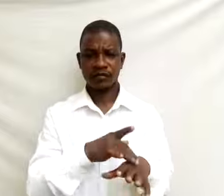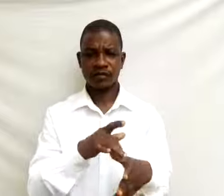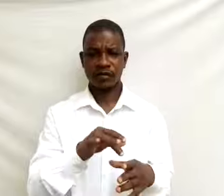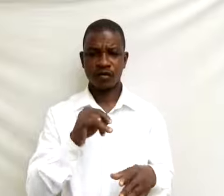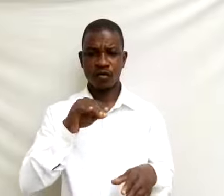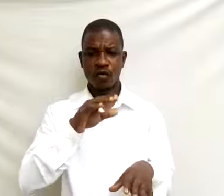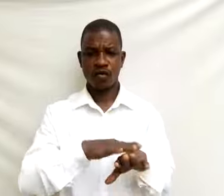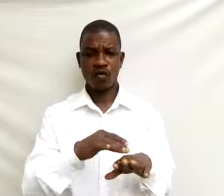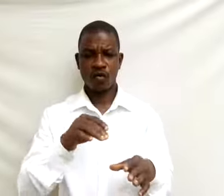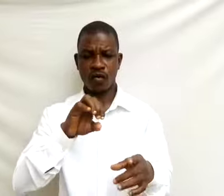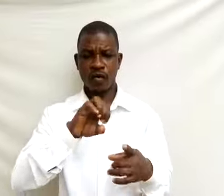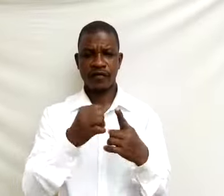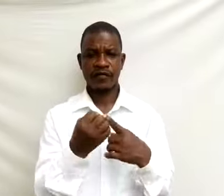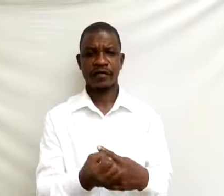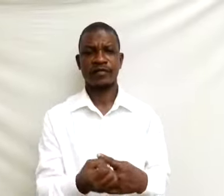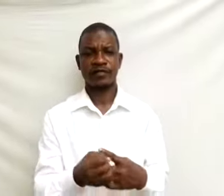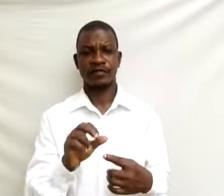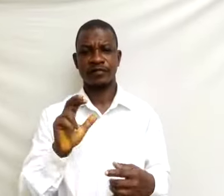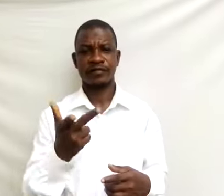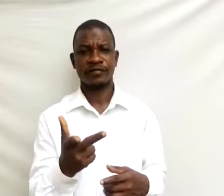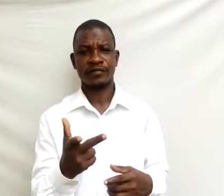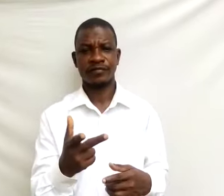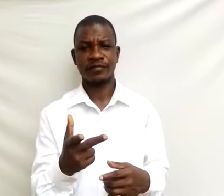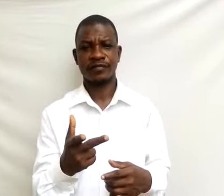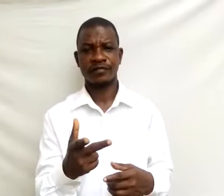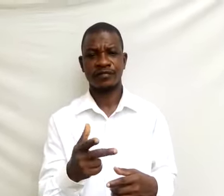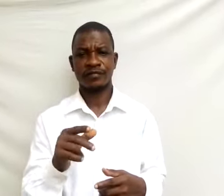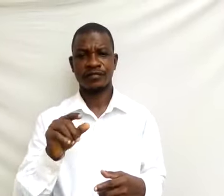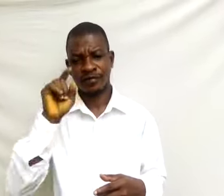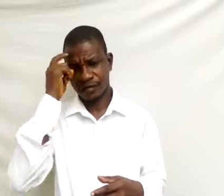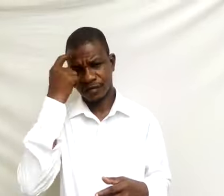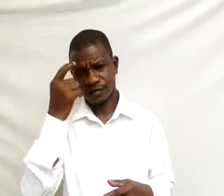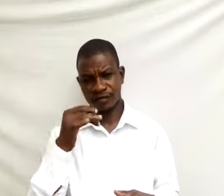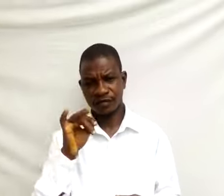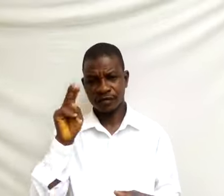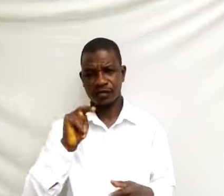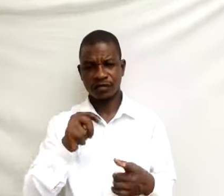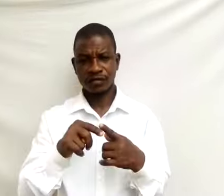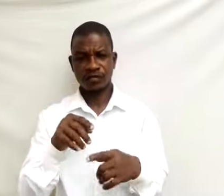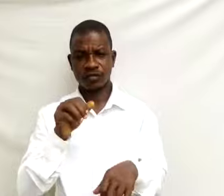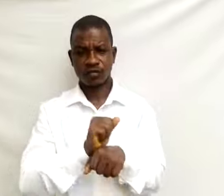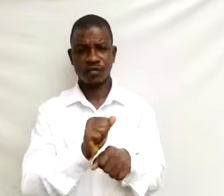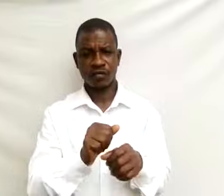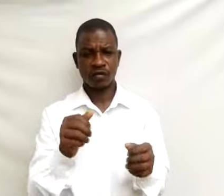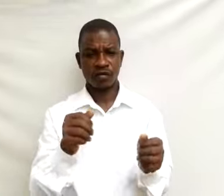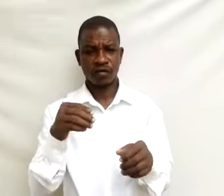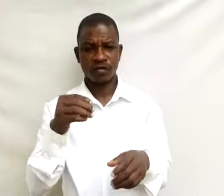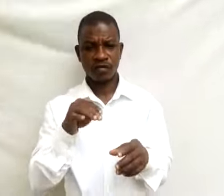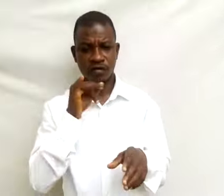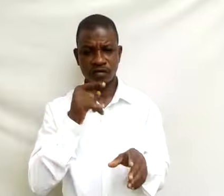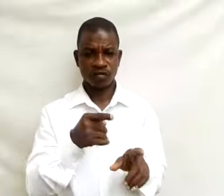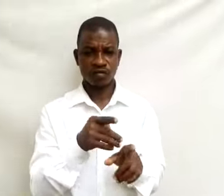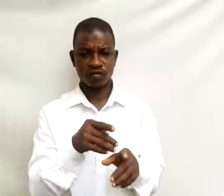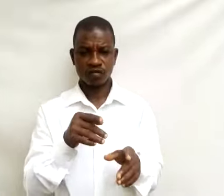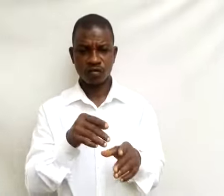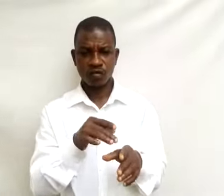3. Government needs to work in consultation with climatic